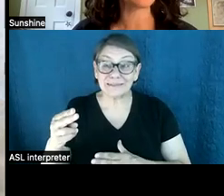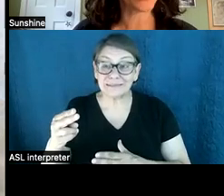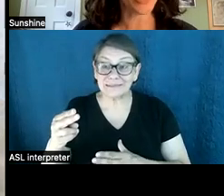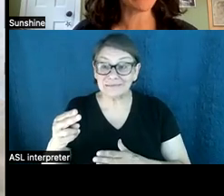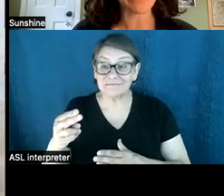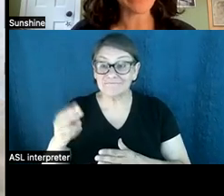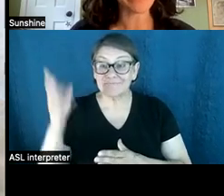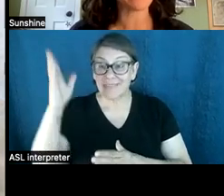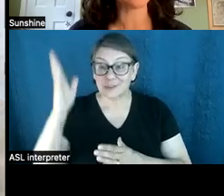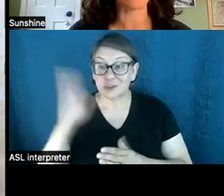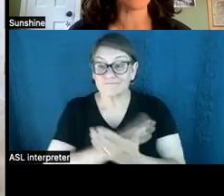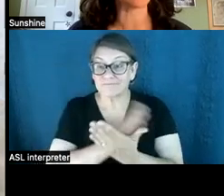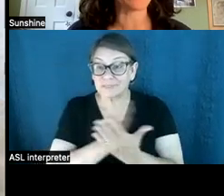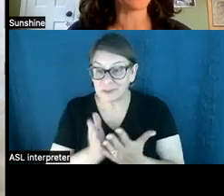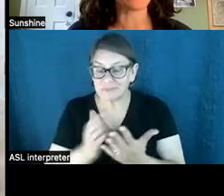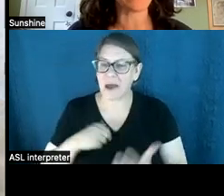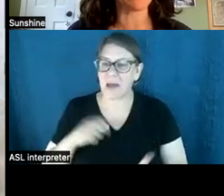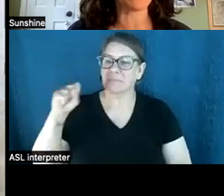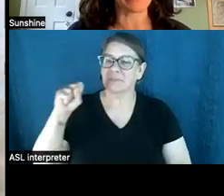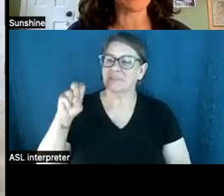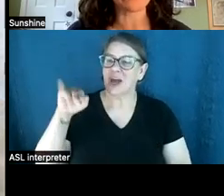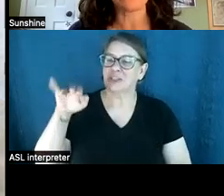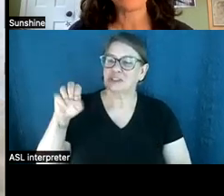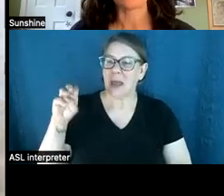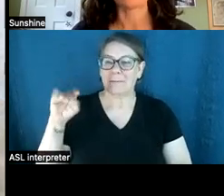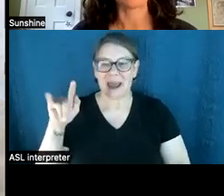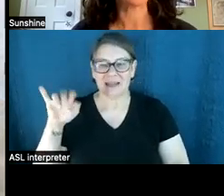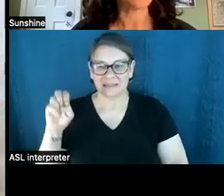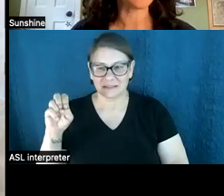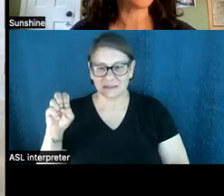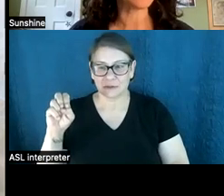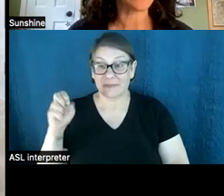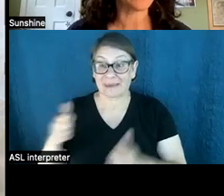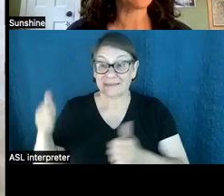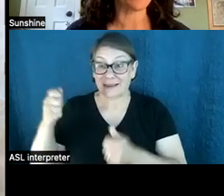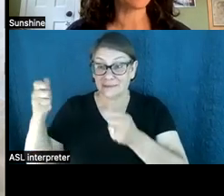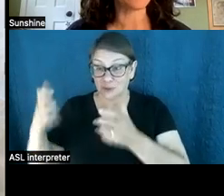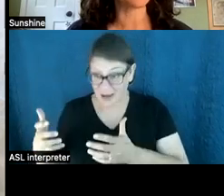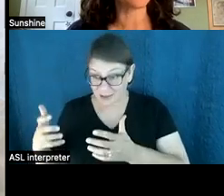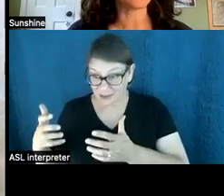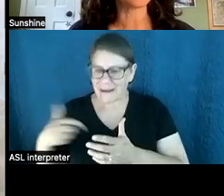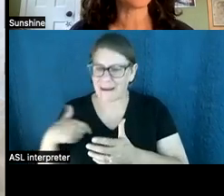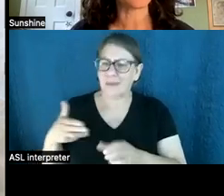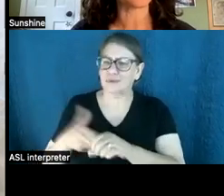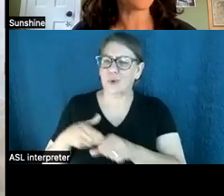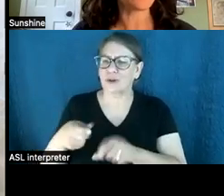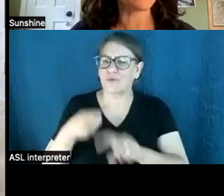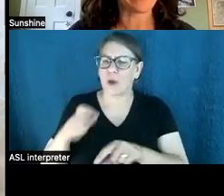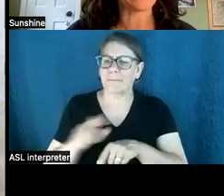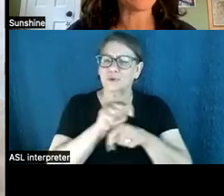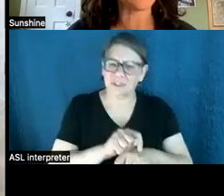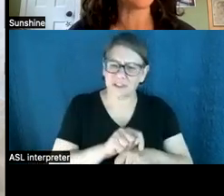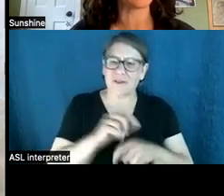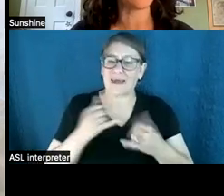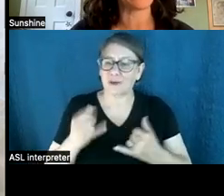I'm Sunshine Menezes, Metcalf Institute's Executive Director, and I'm joining you today from the traditional and current